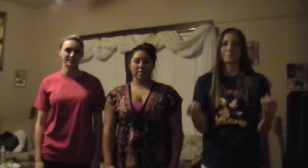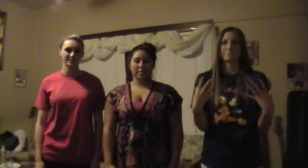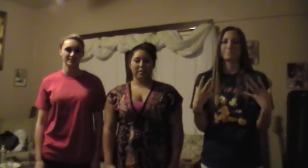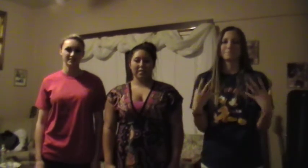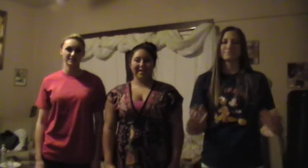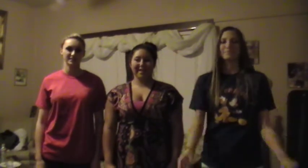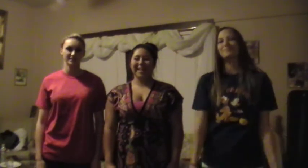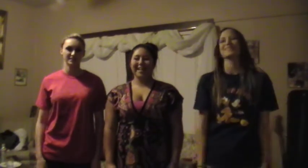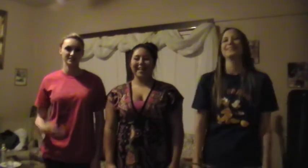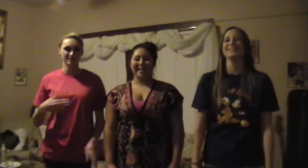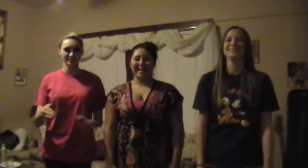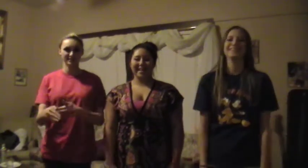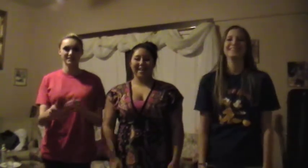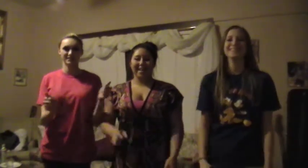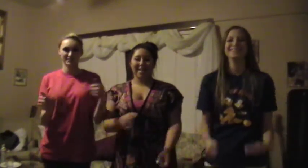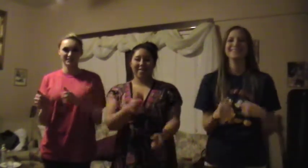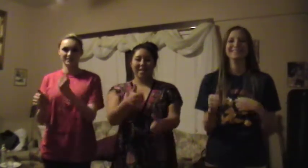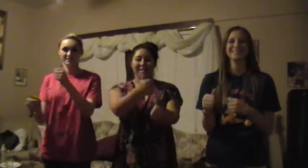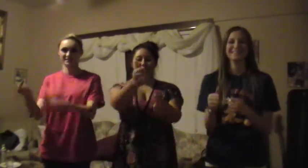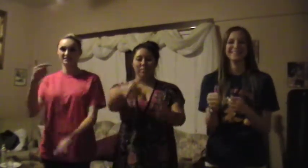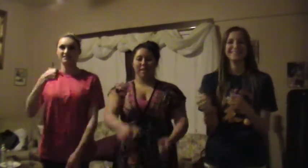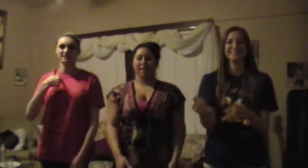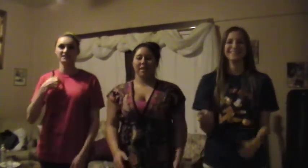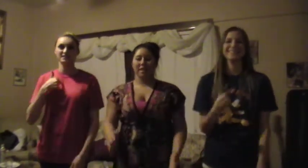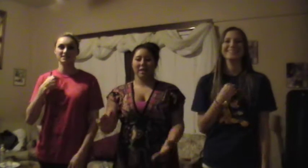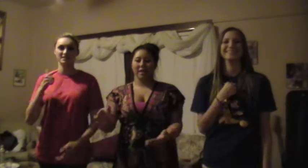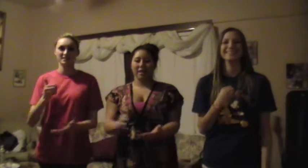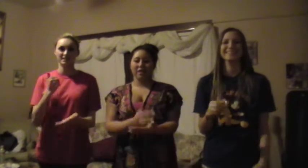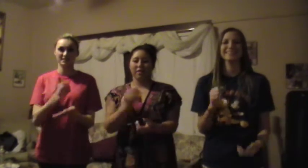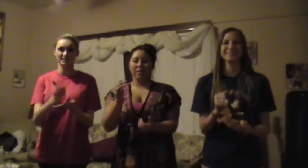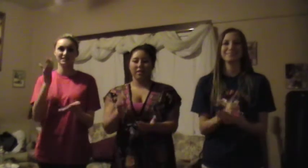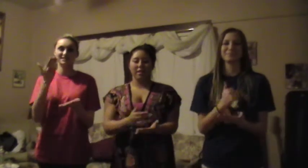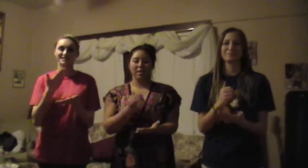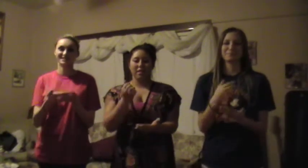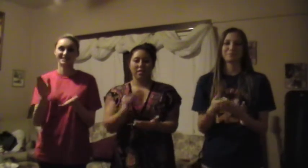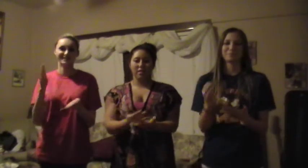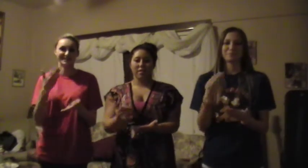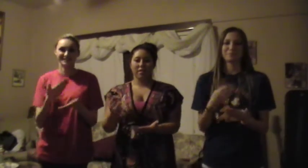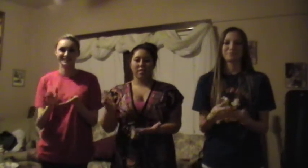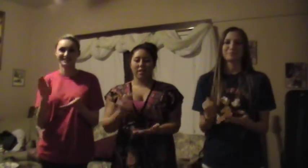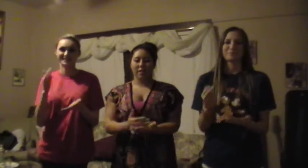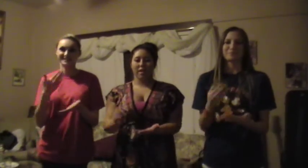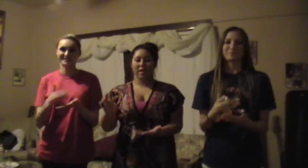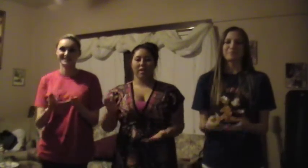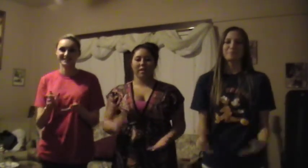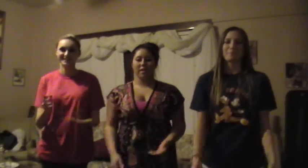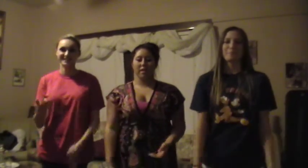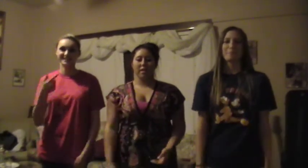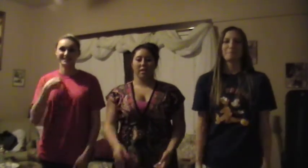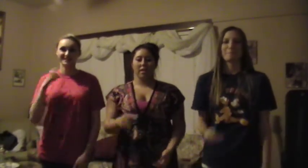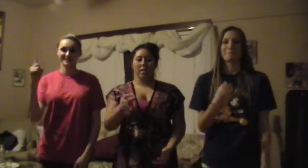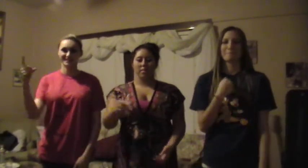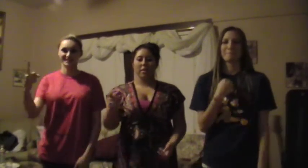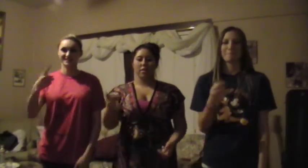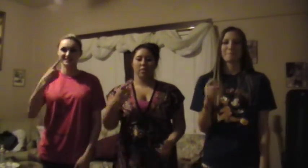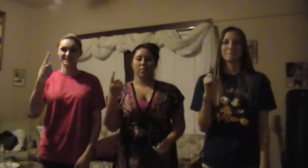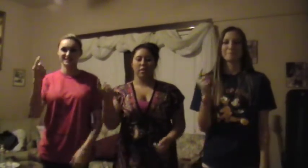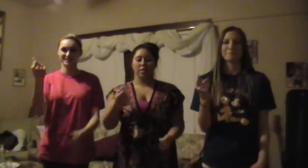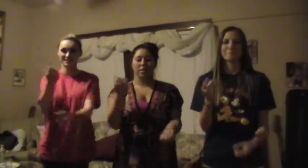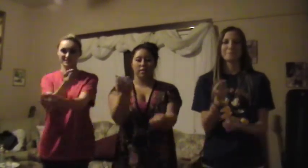scared of singing. Follow me, everything is alright. I'll be the one to